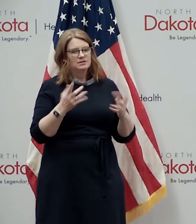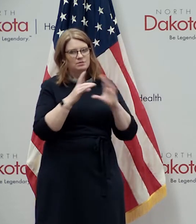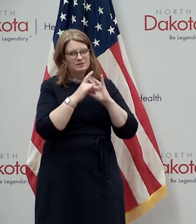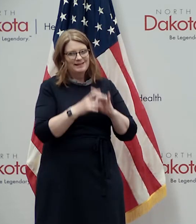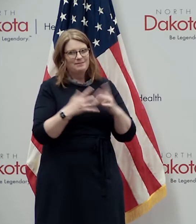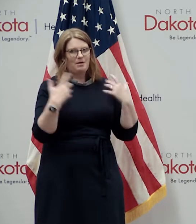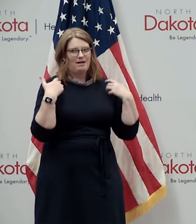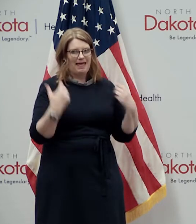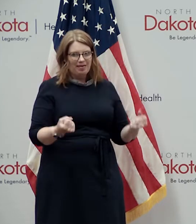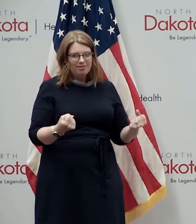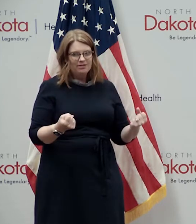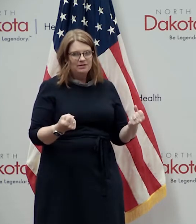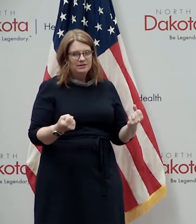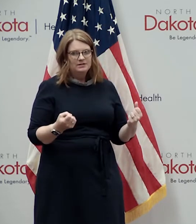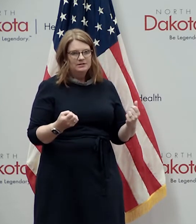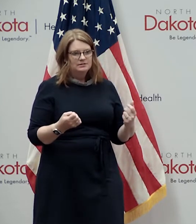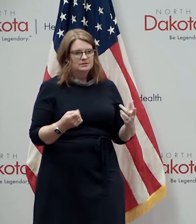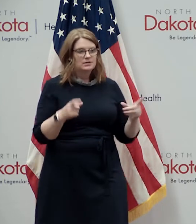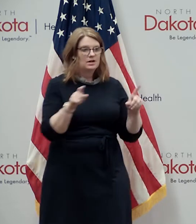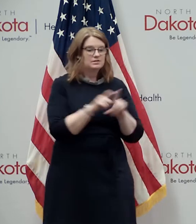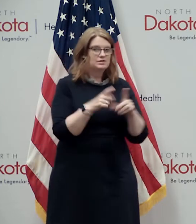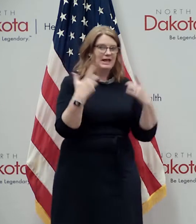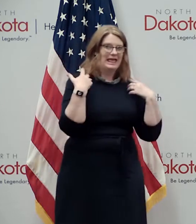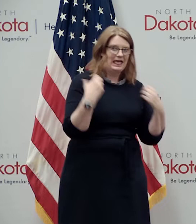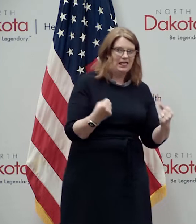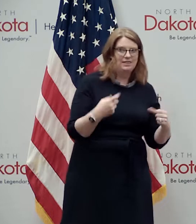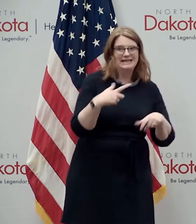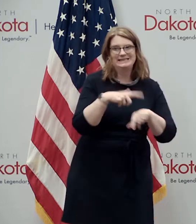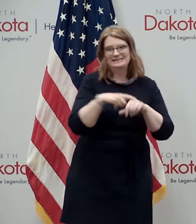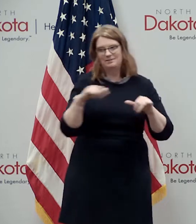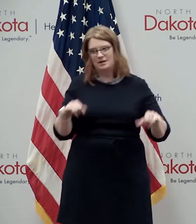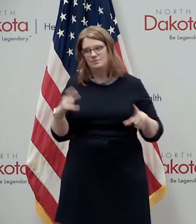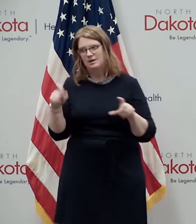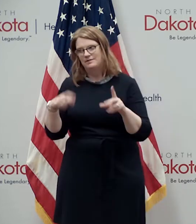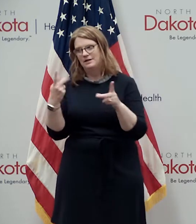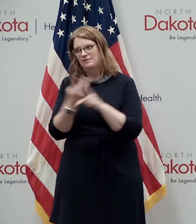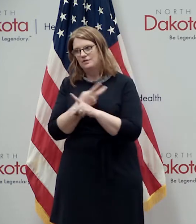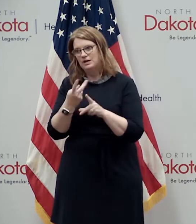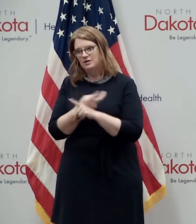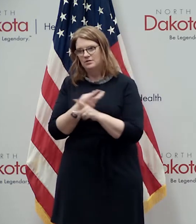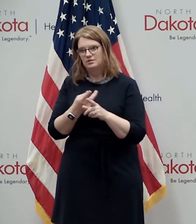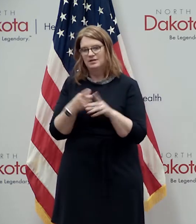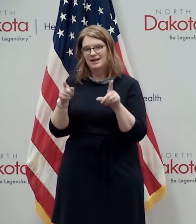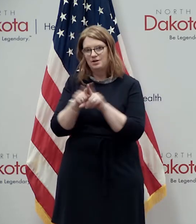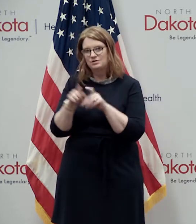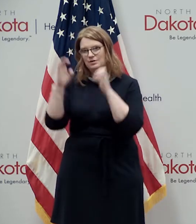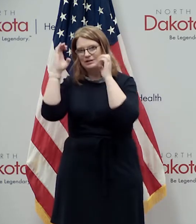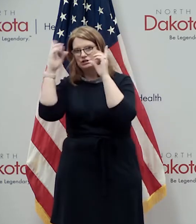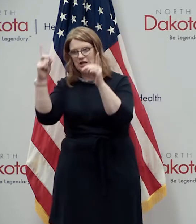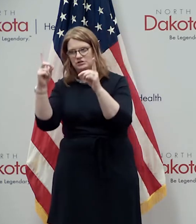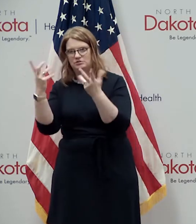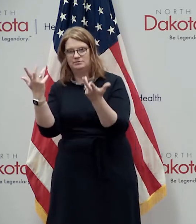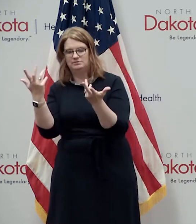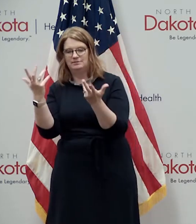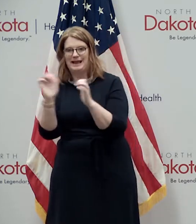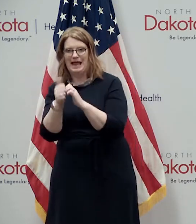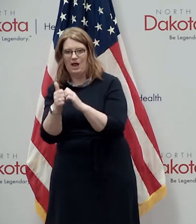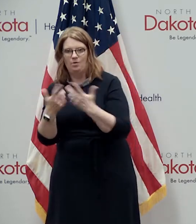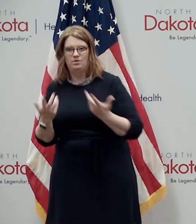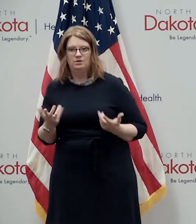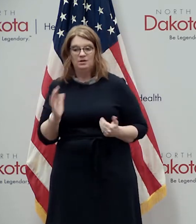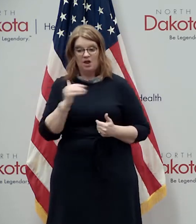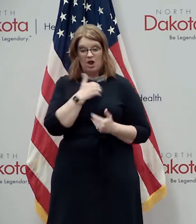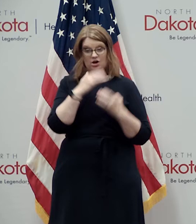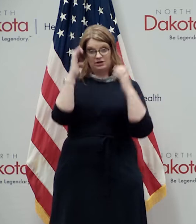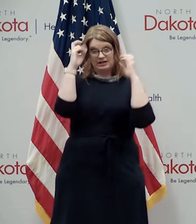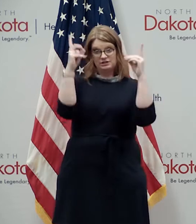health so we have to do health but at the same time we also have to figure out how do we do education better i mean because our educational